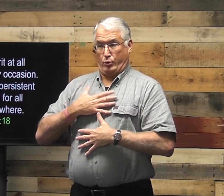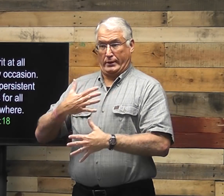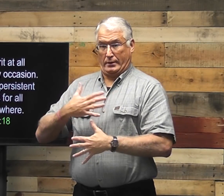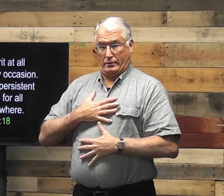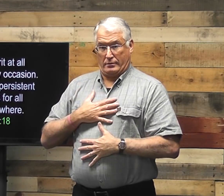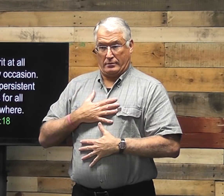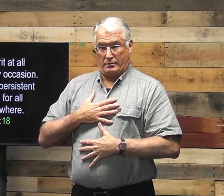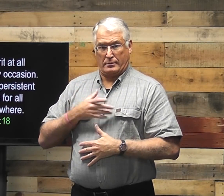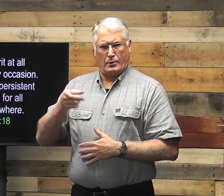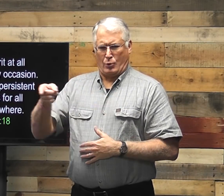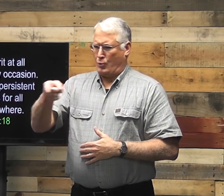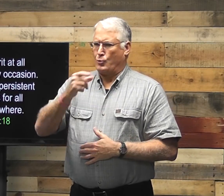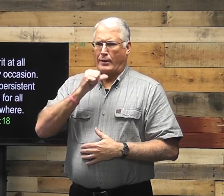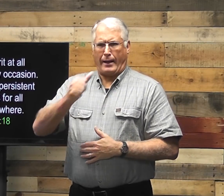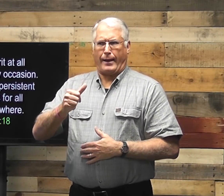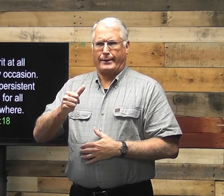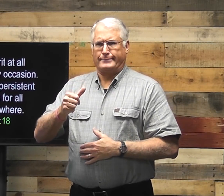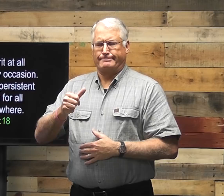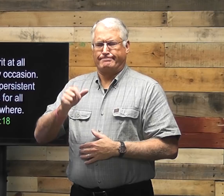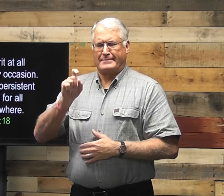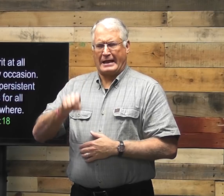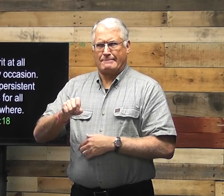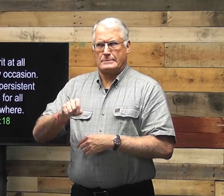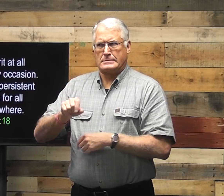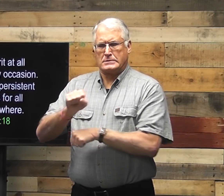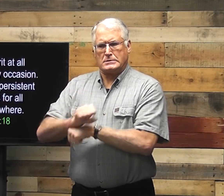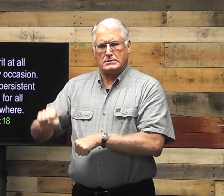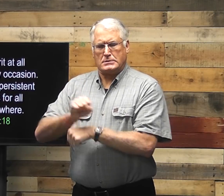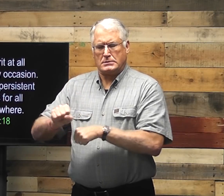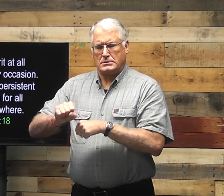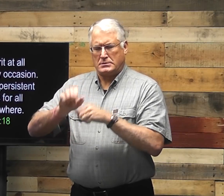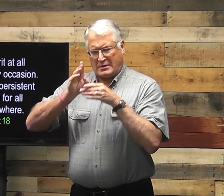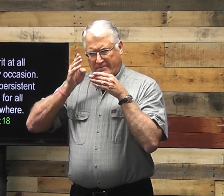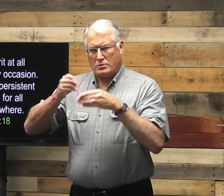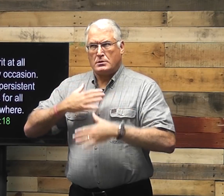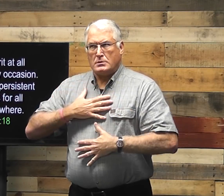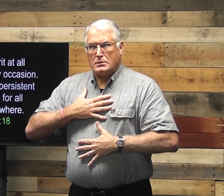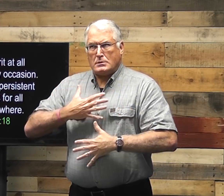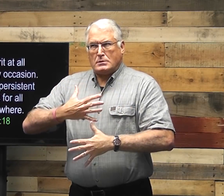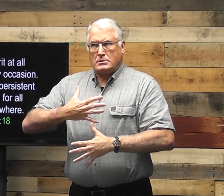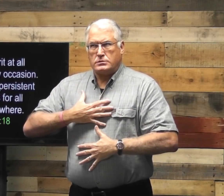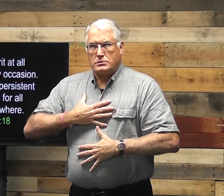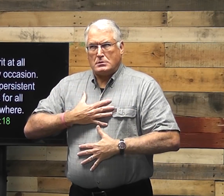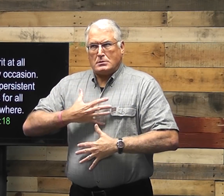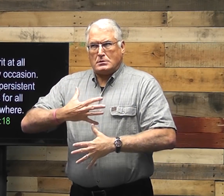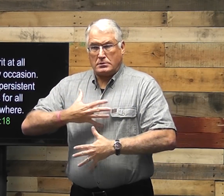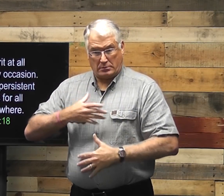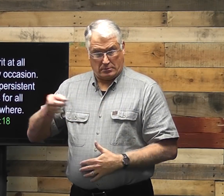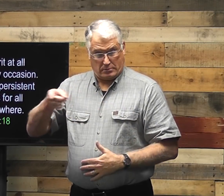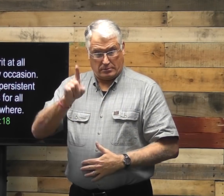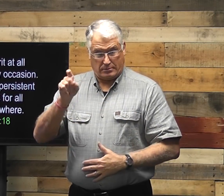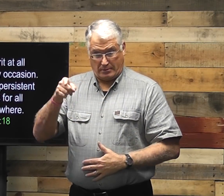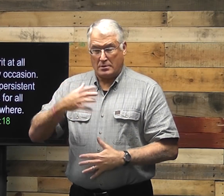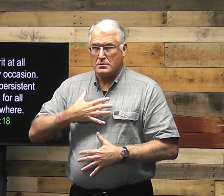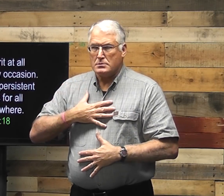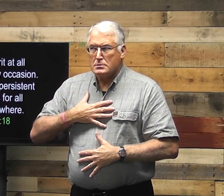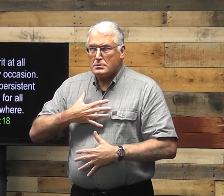When you breathe, you don't think about it. You don't have to work and stay focused in order to breathe, do you?